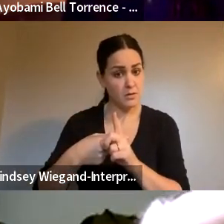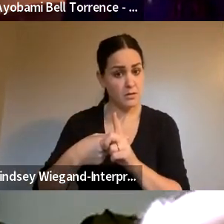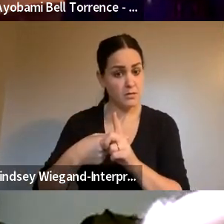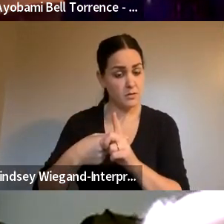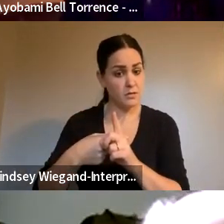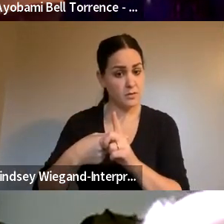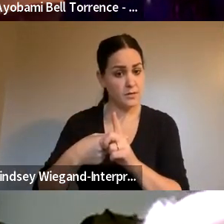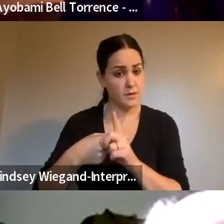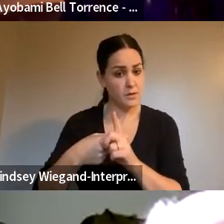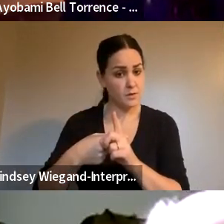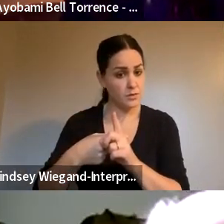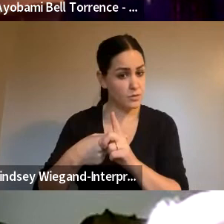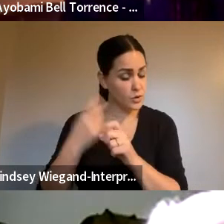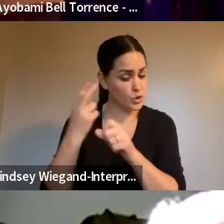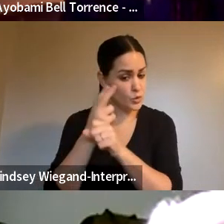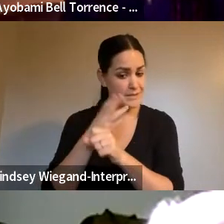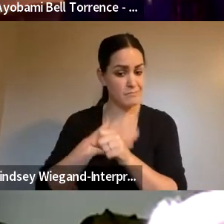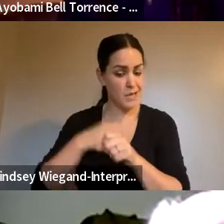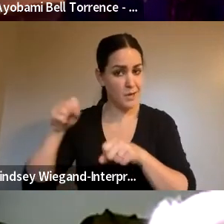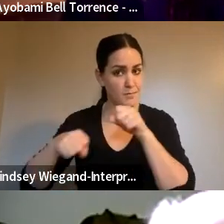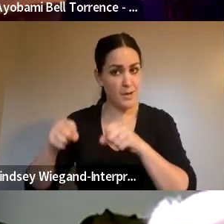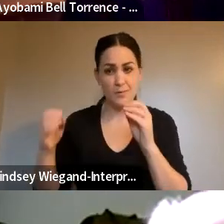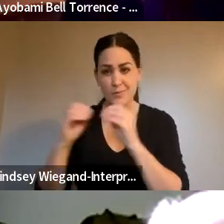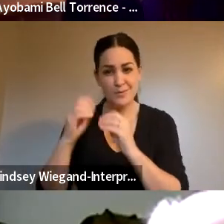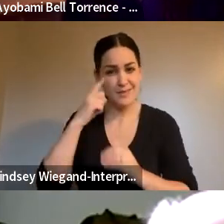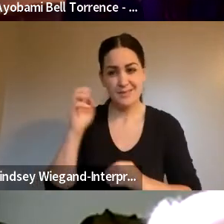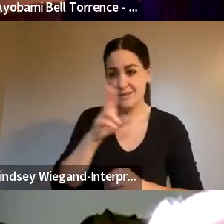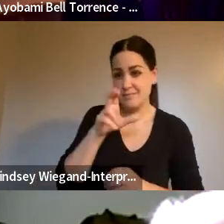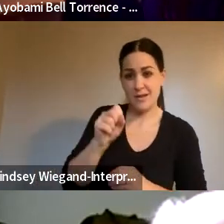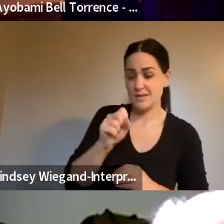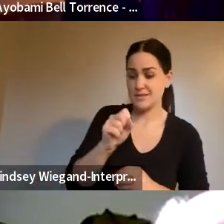the bus was just not so easy to deal with.